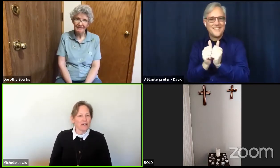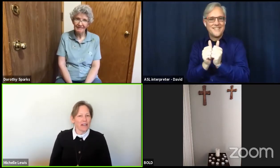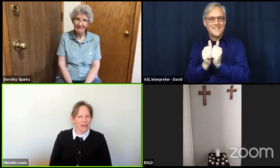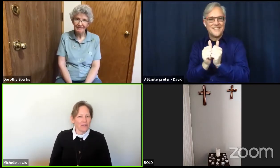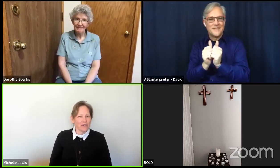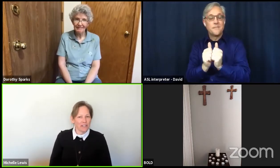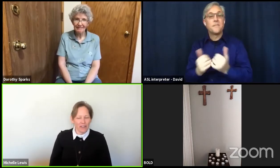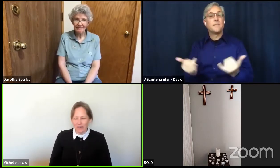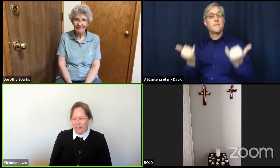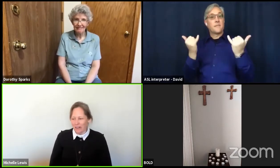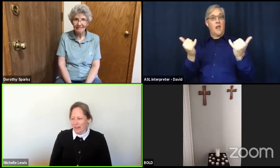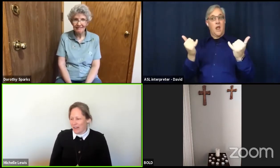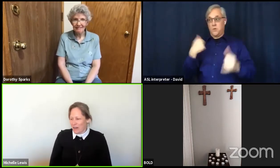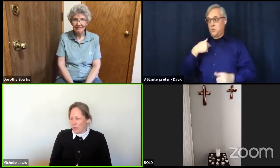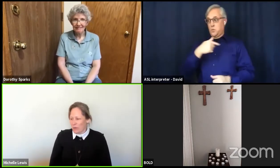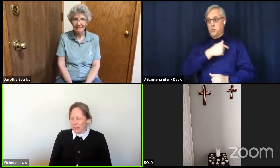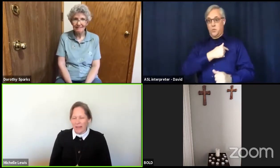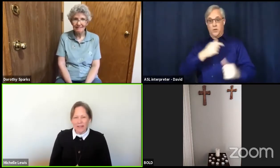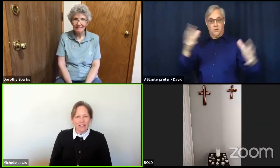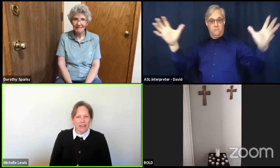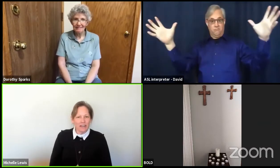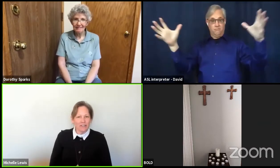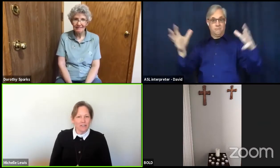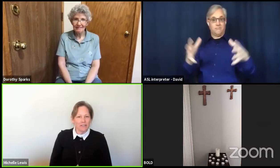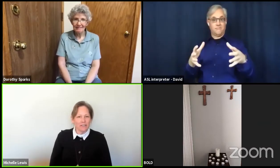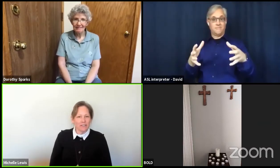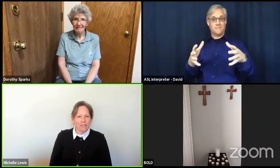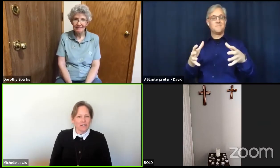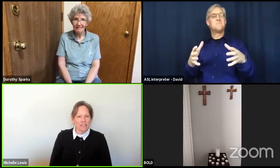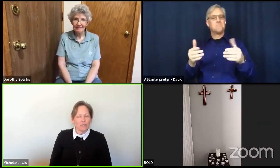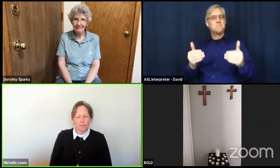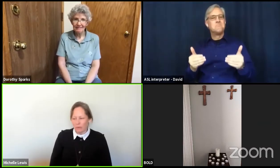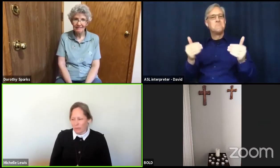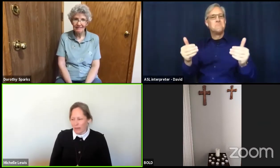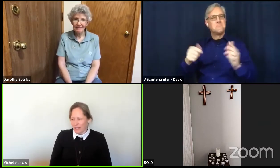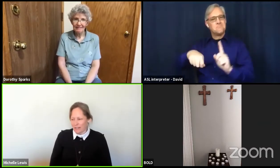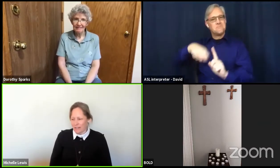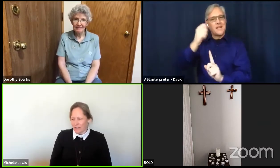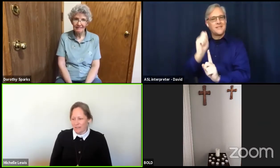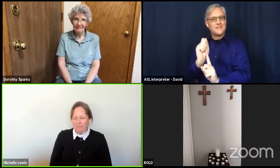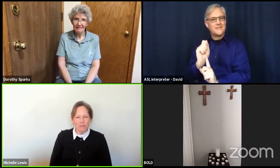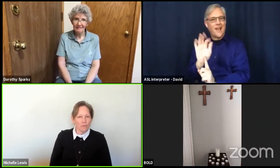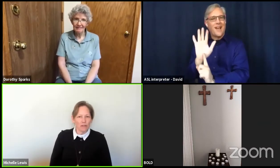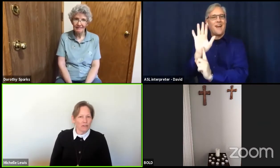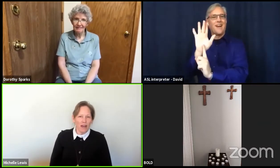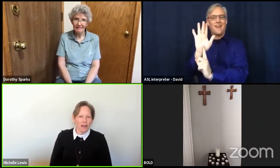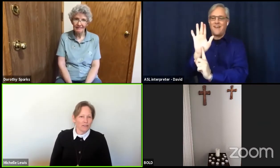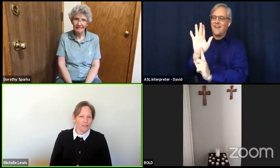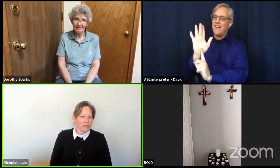gathered together, we light a candle to be reminded that we are not alone.